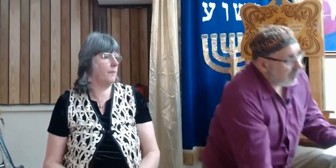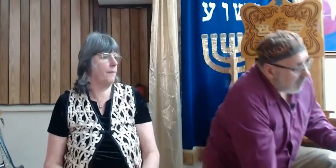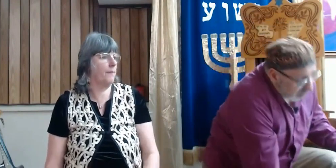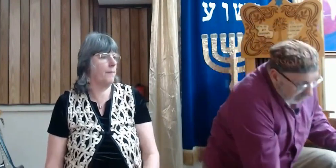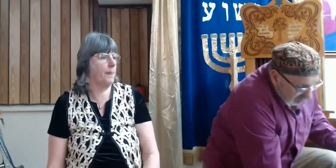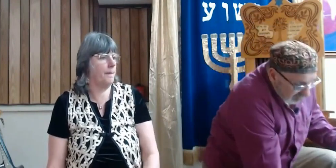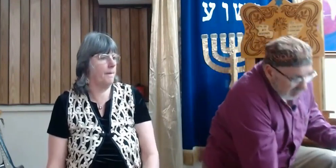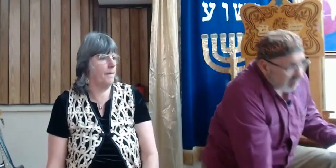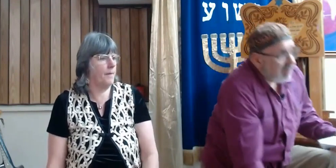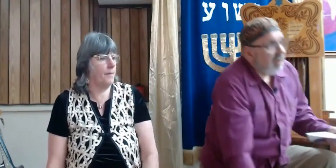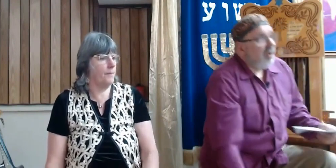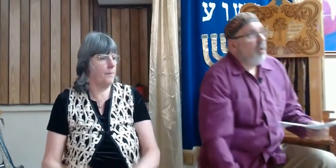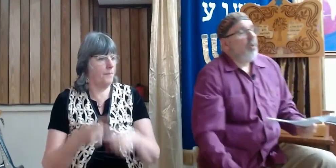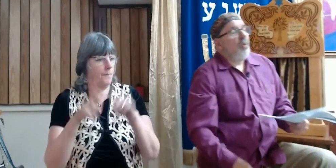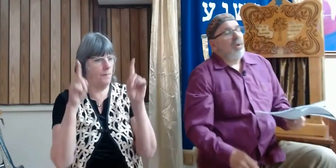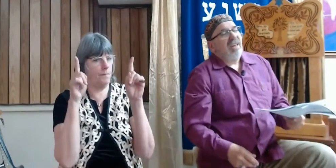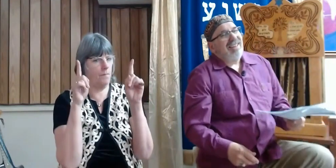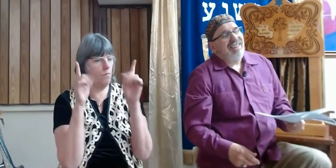but